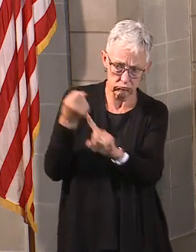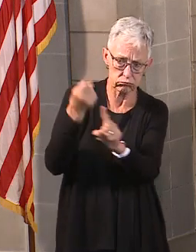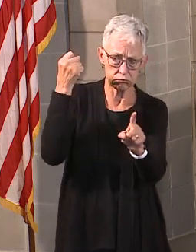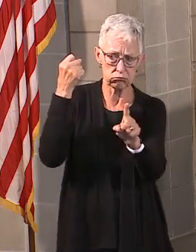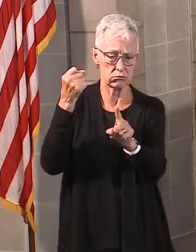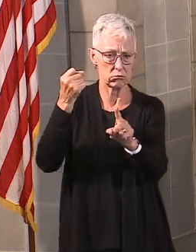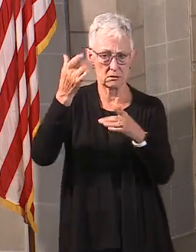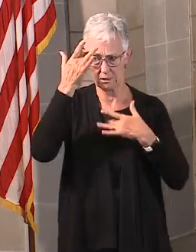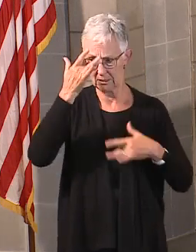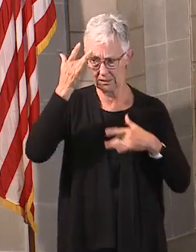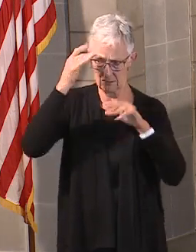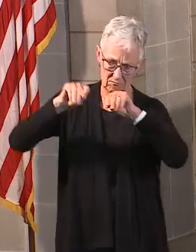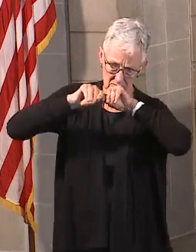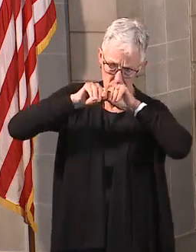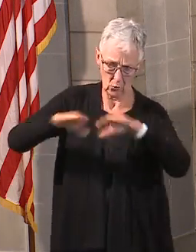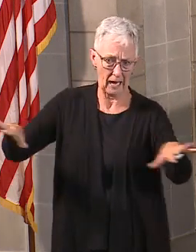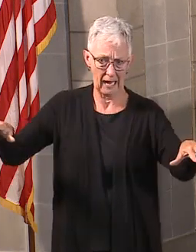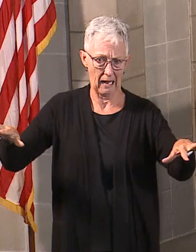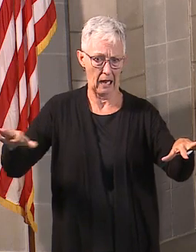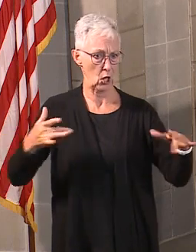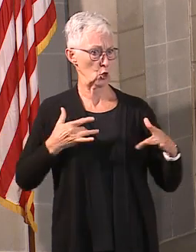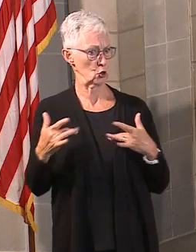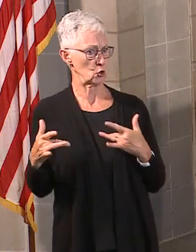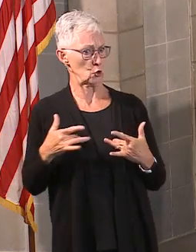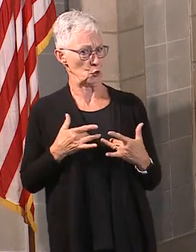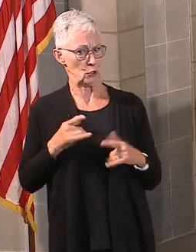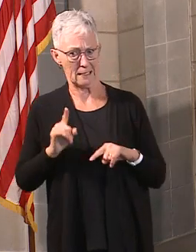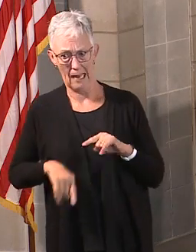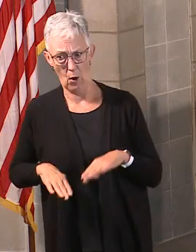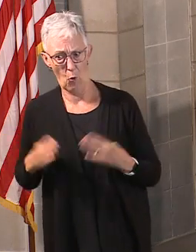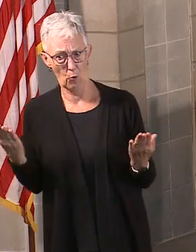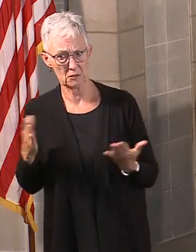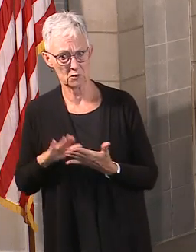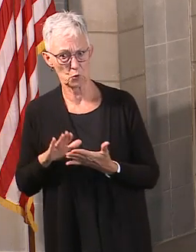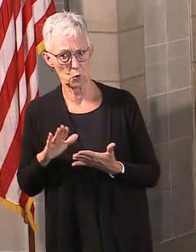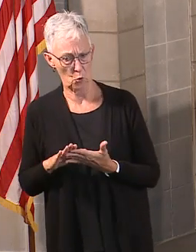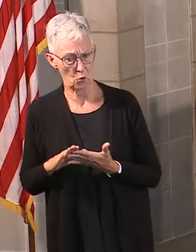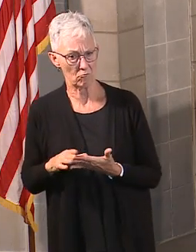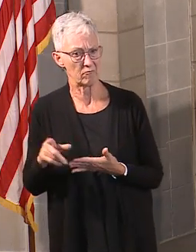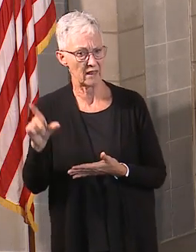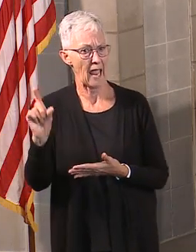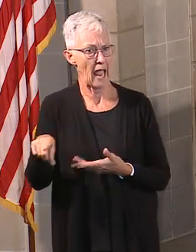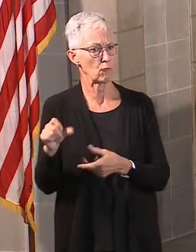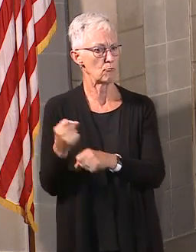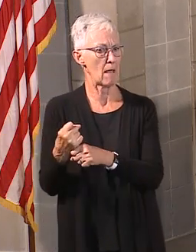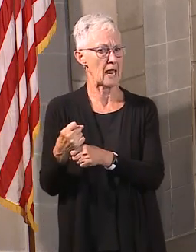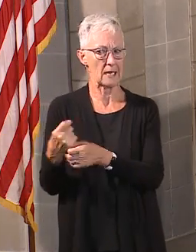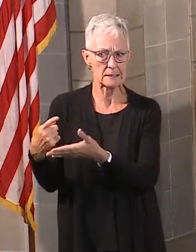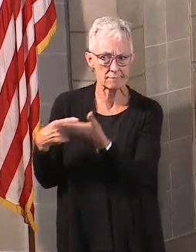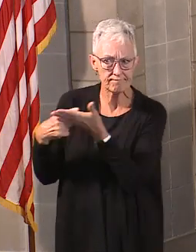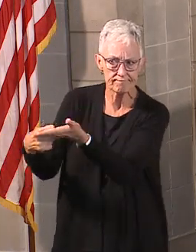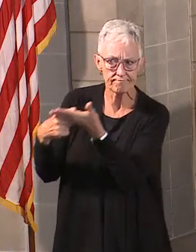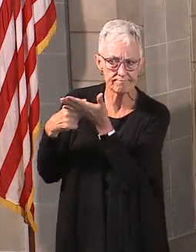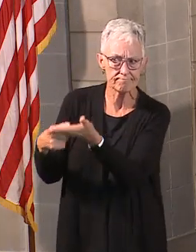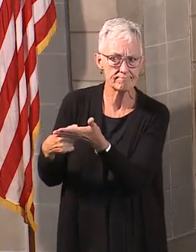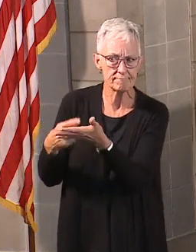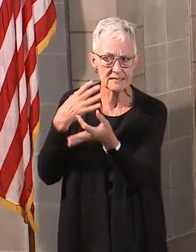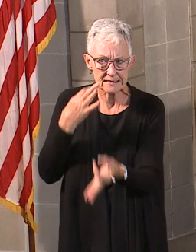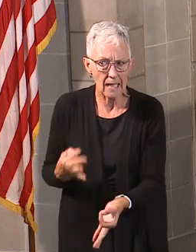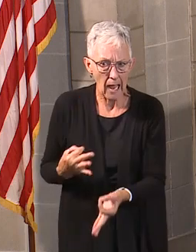and a real concern of opening schools, those same conversations are going to be happening to make those decisions about opening and closing.